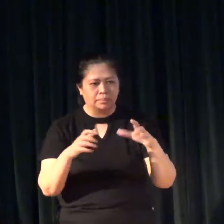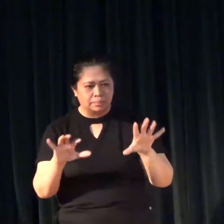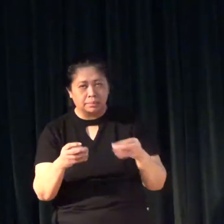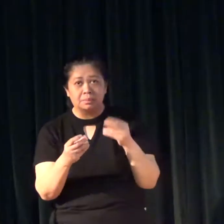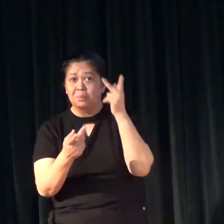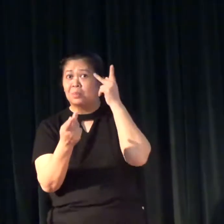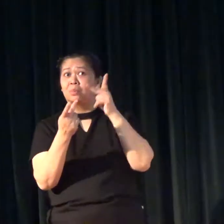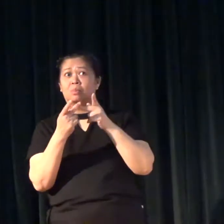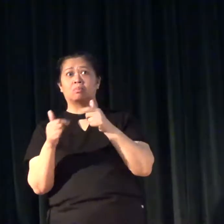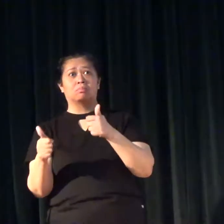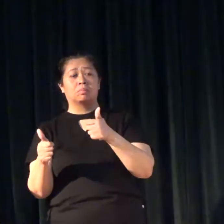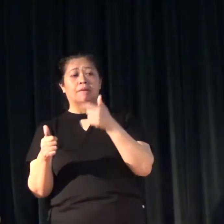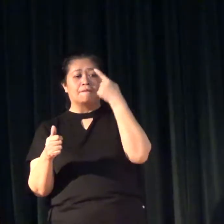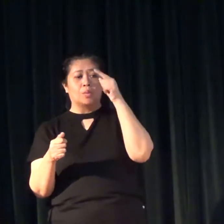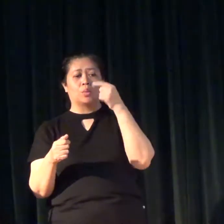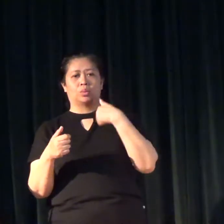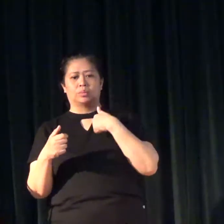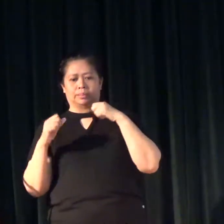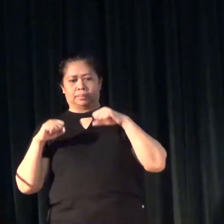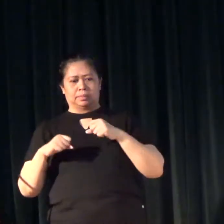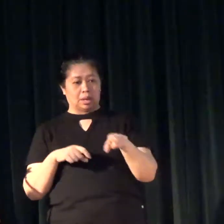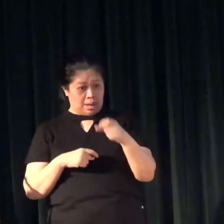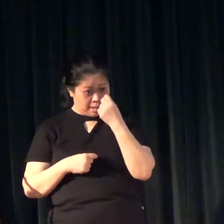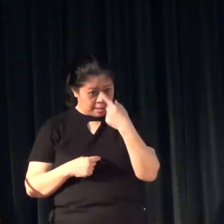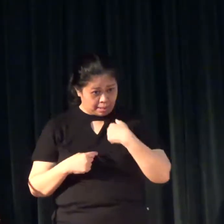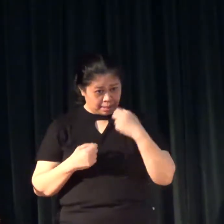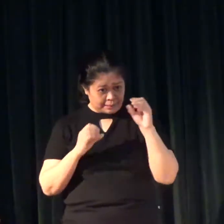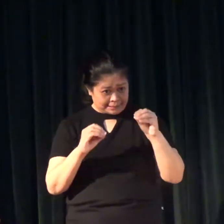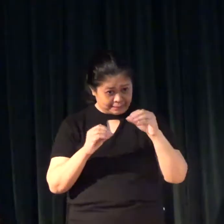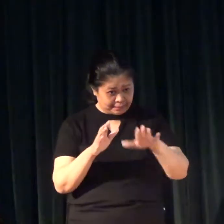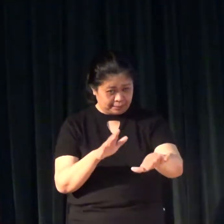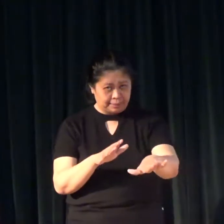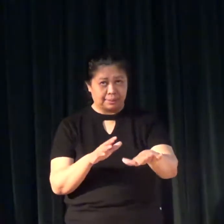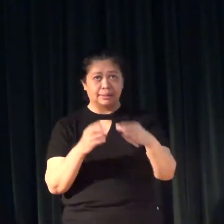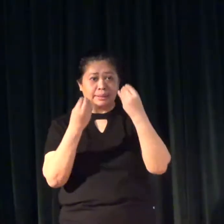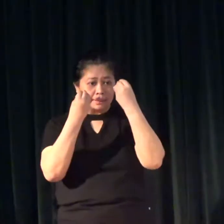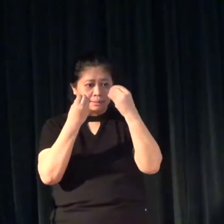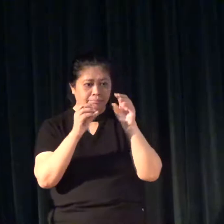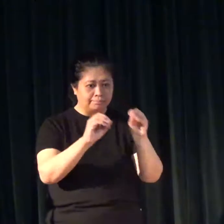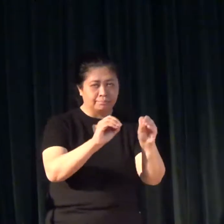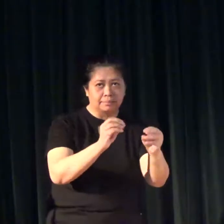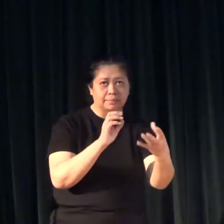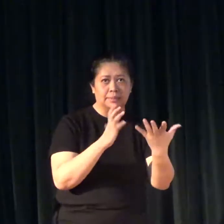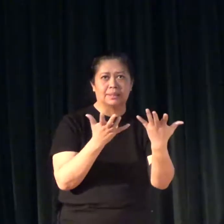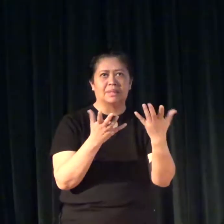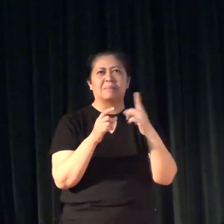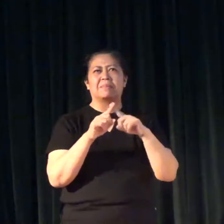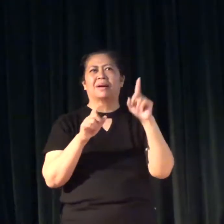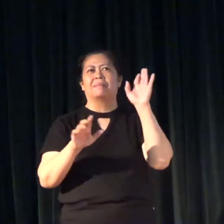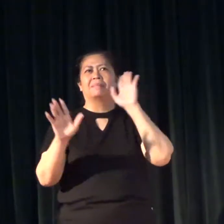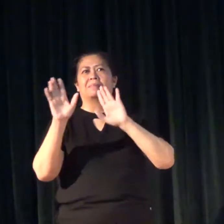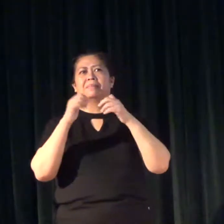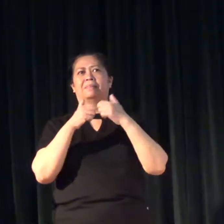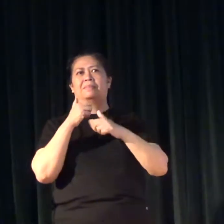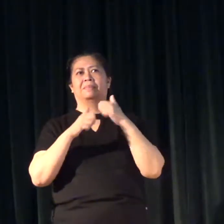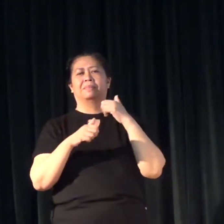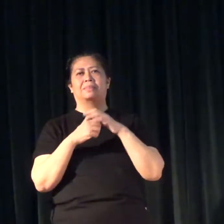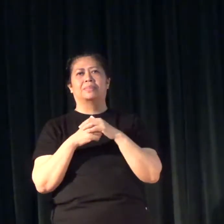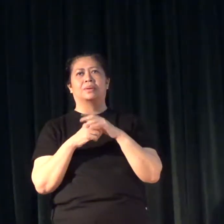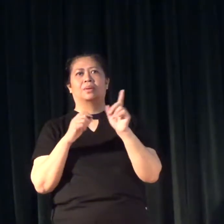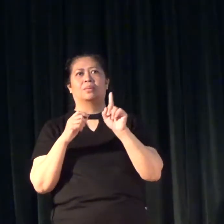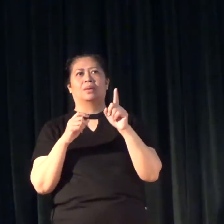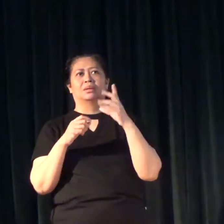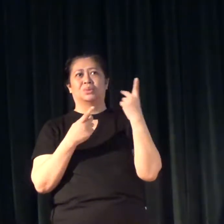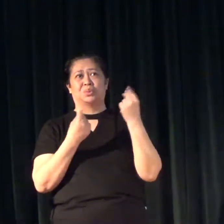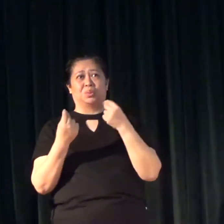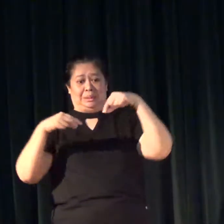Your intention is for you to be understood by the child. And, but the problem is what